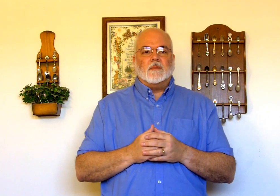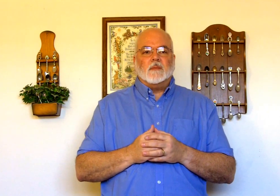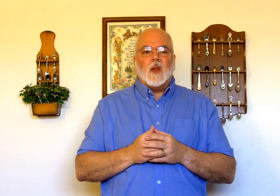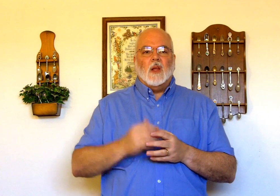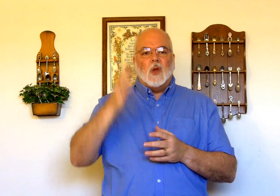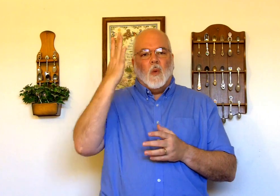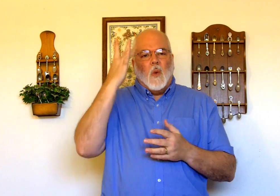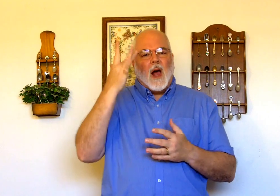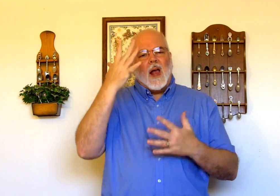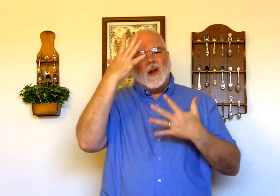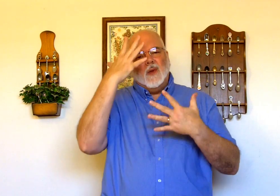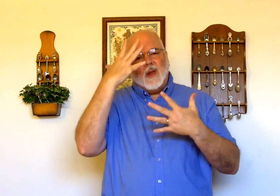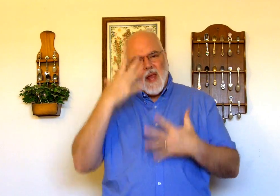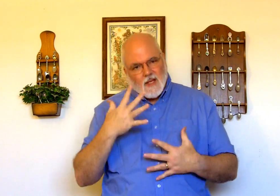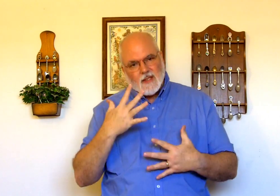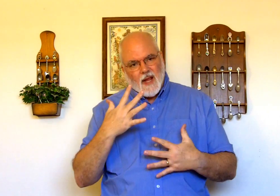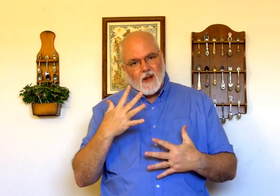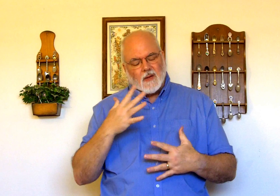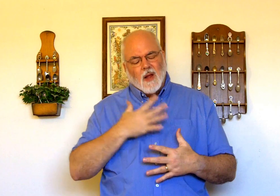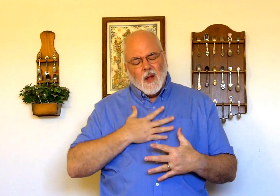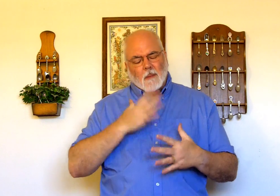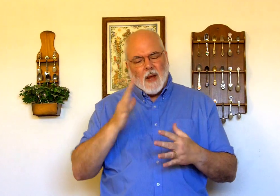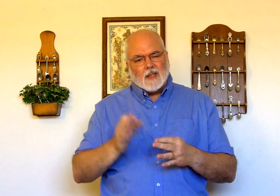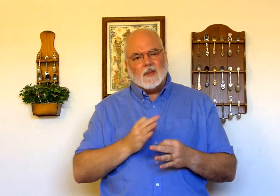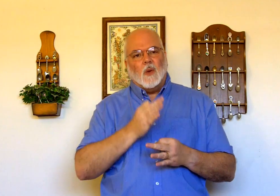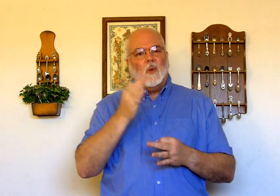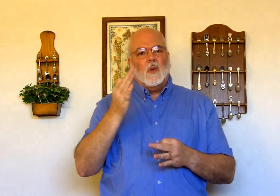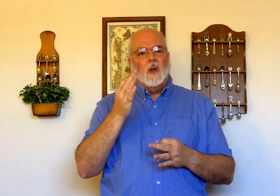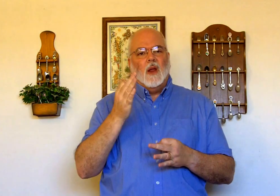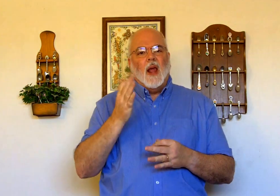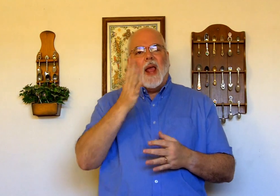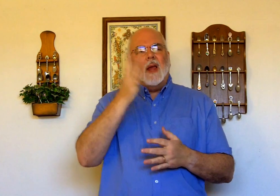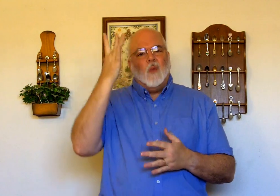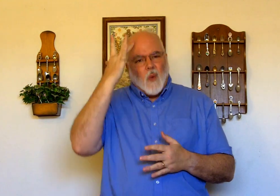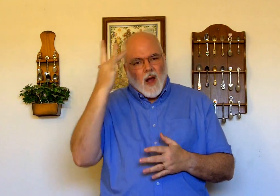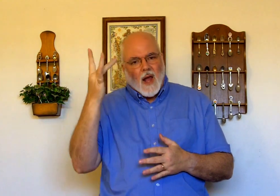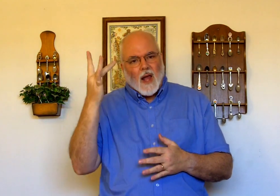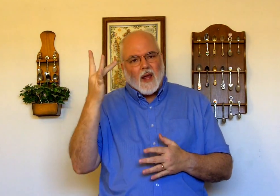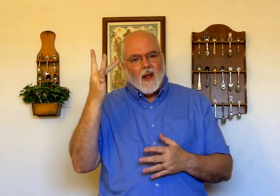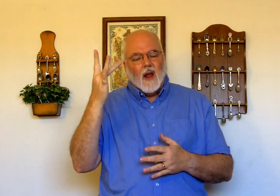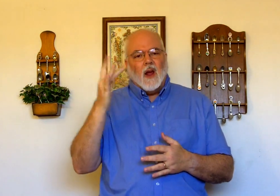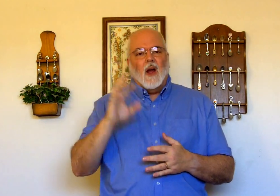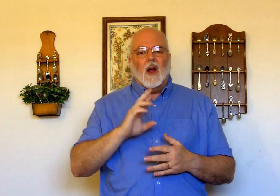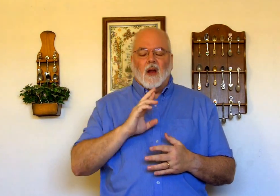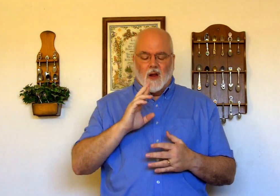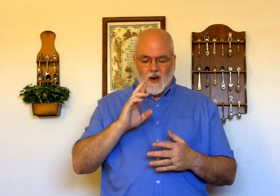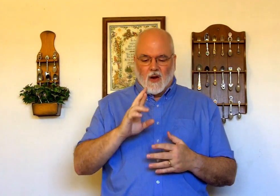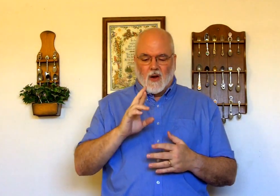So why are you cast down my soul and why are